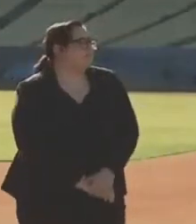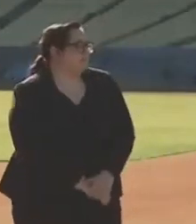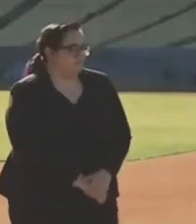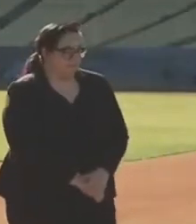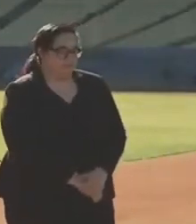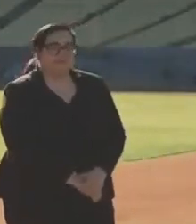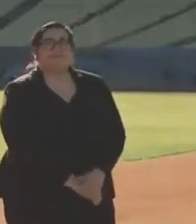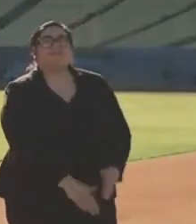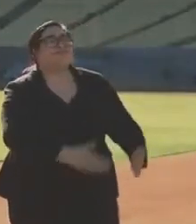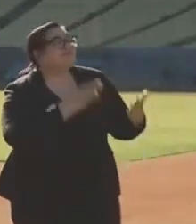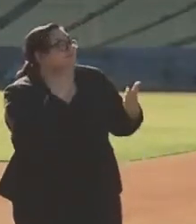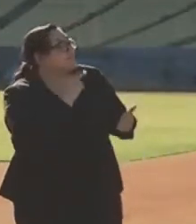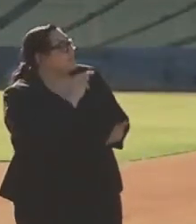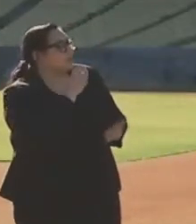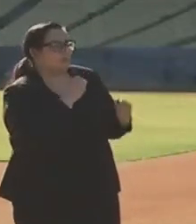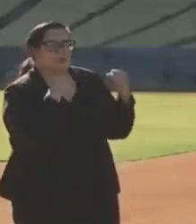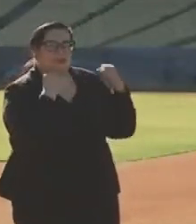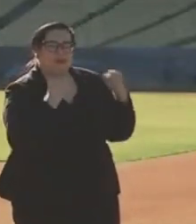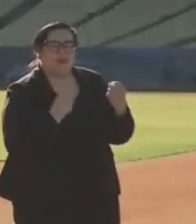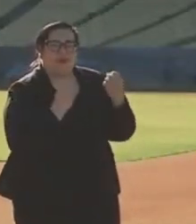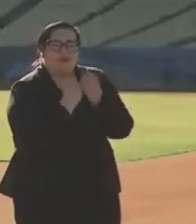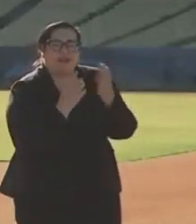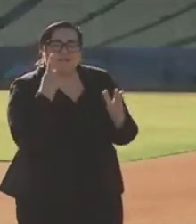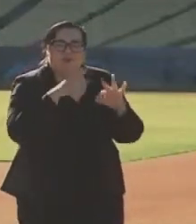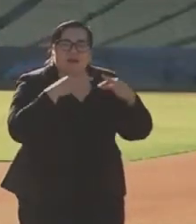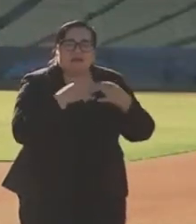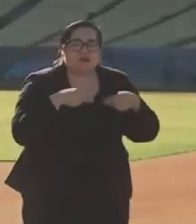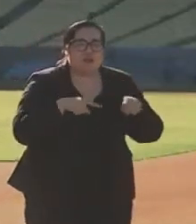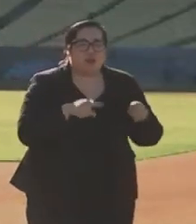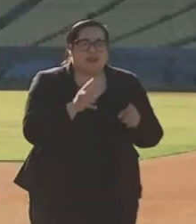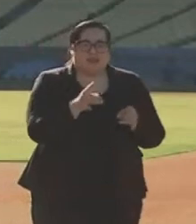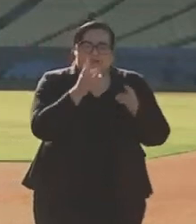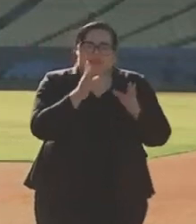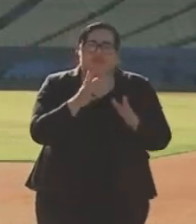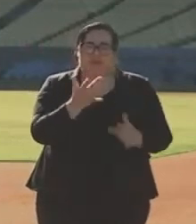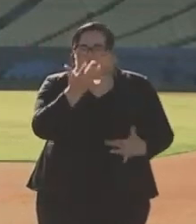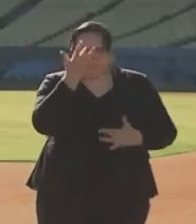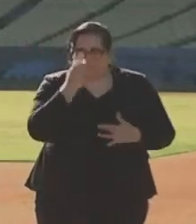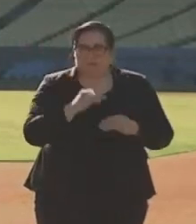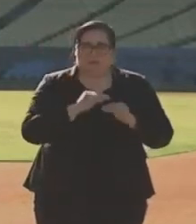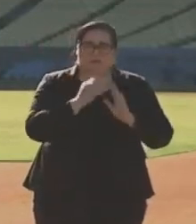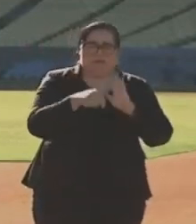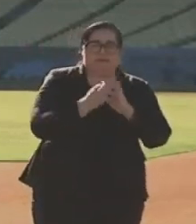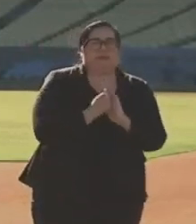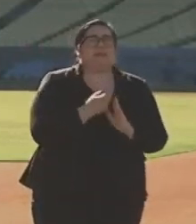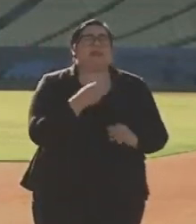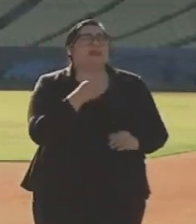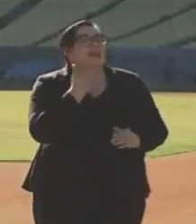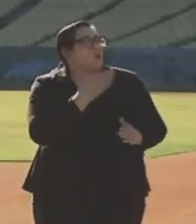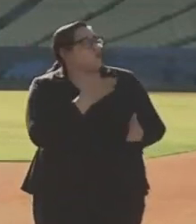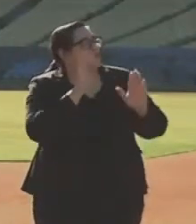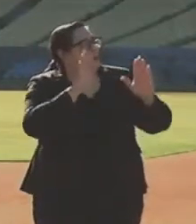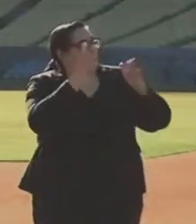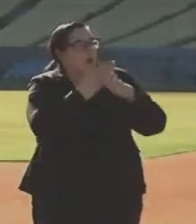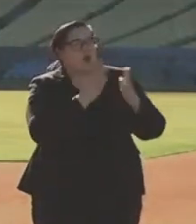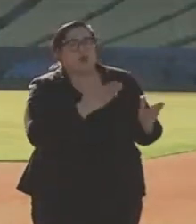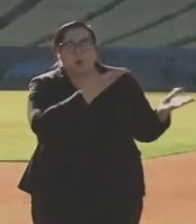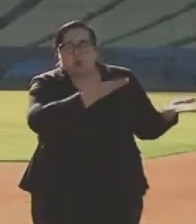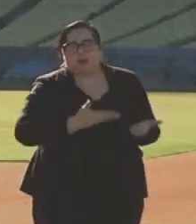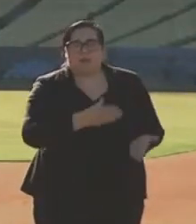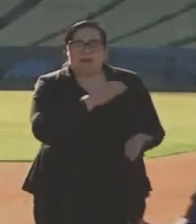And thank you, Nuri, for being such a strong advocate for families during this pandemic. Thank you for being a great partner. Please welcome our council president.